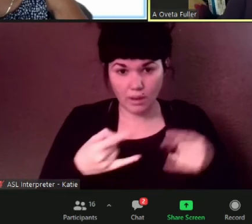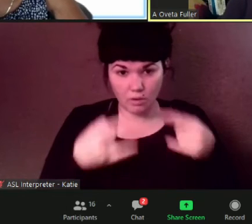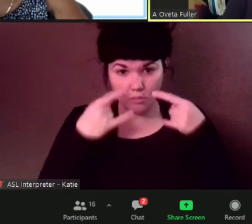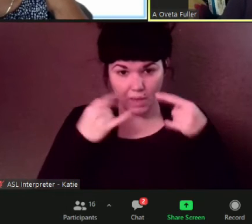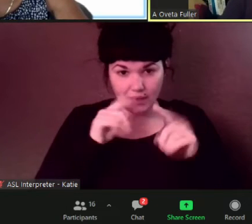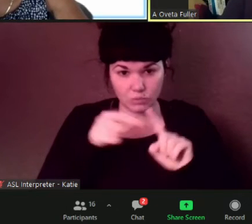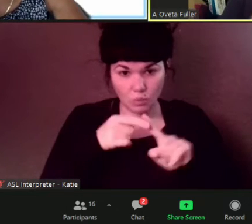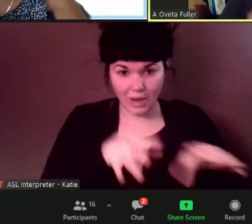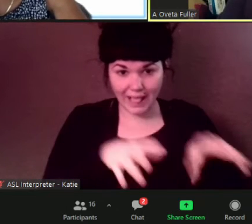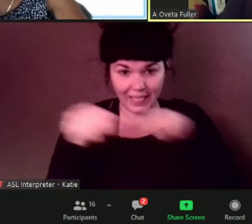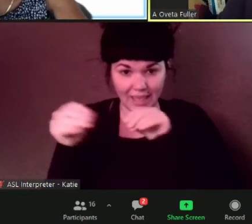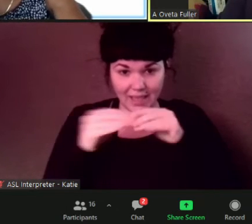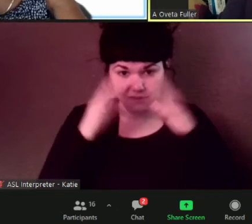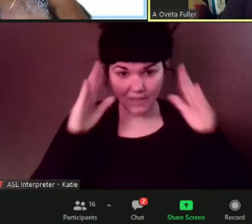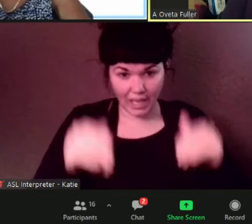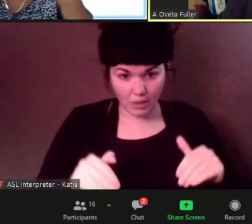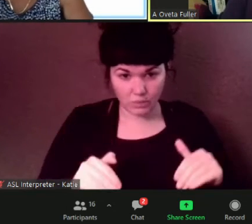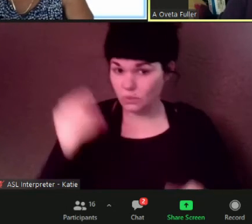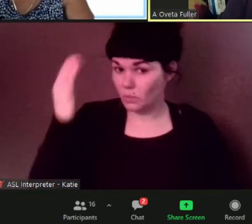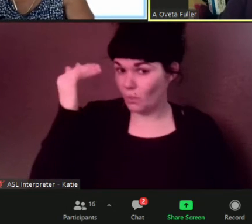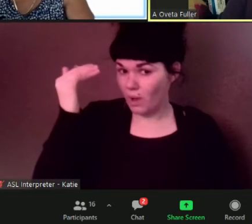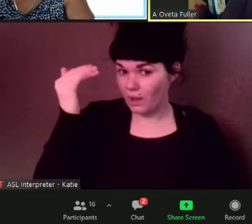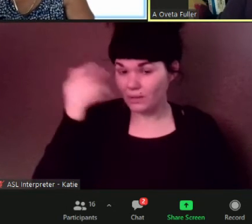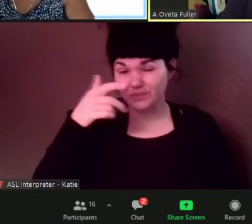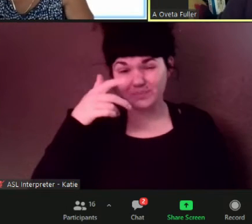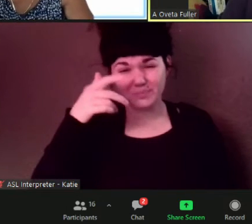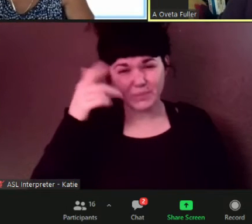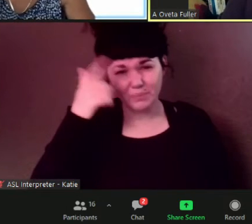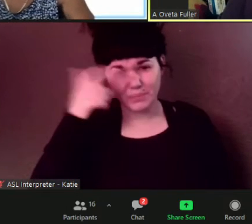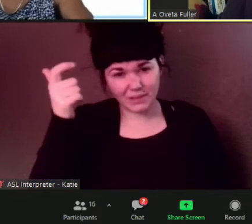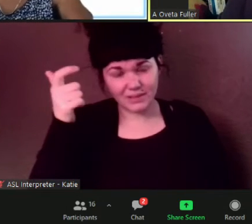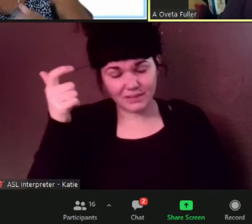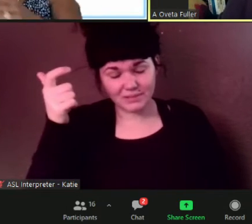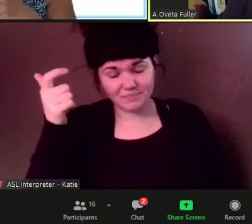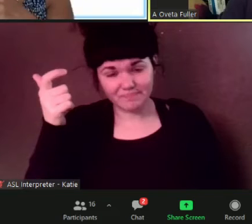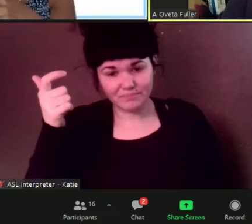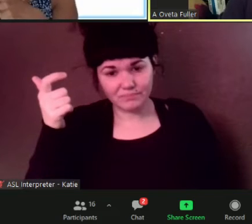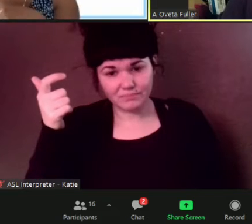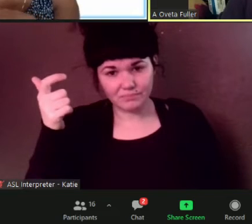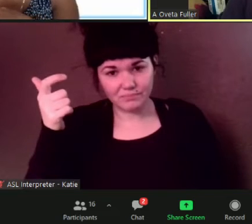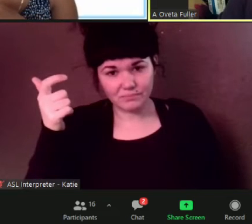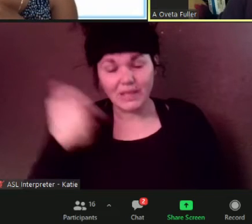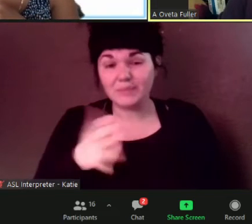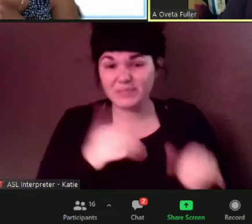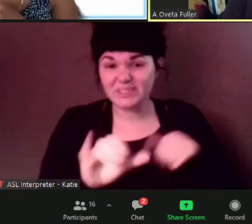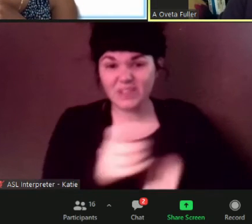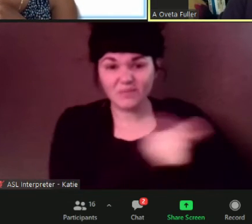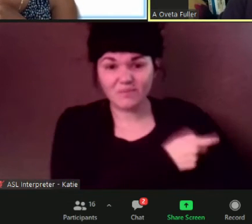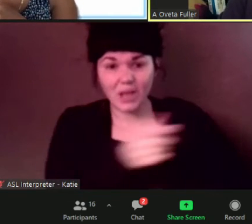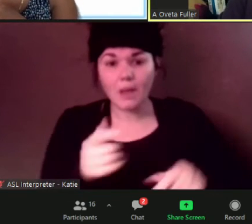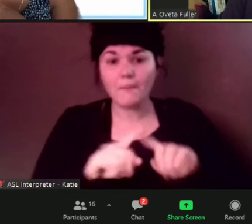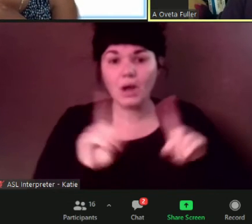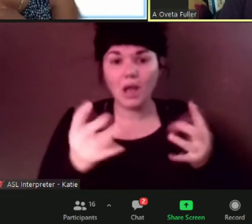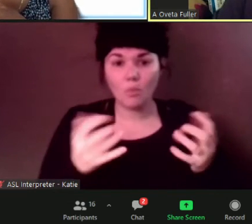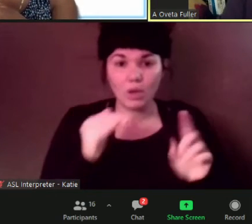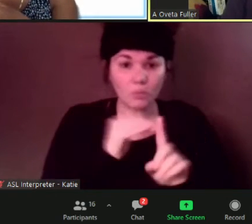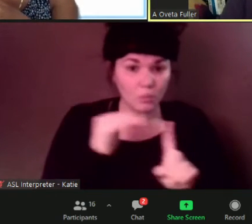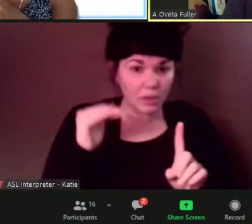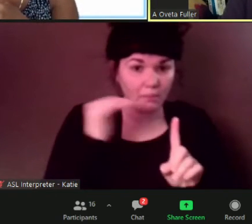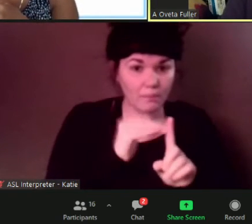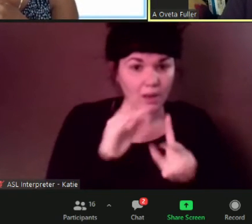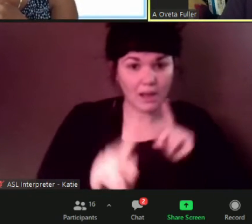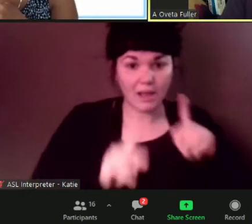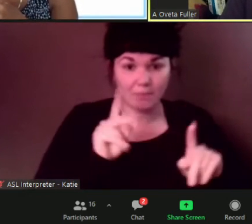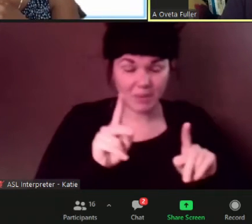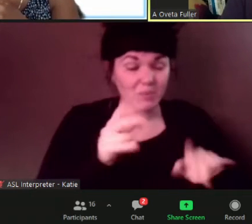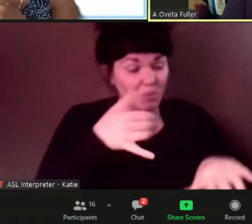i think it's a good model for folks to remind folks that we are not out of this pandemic so if you